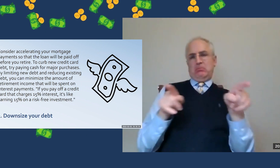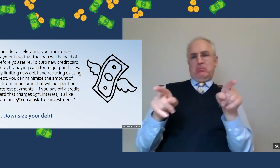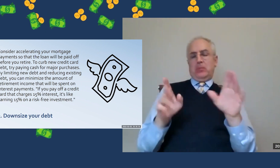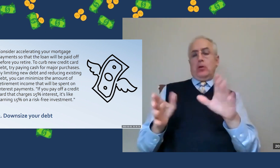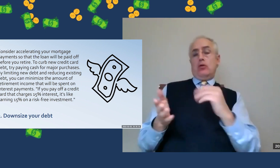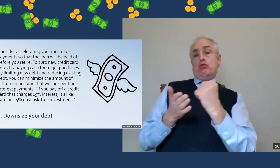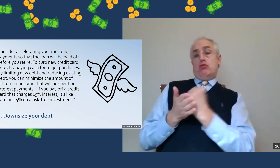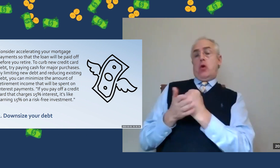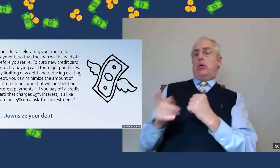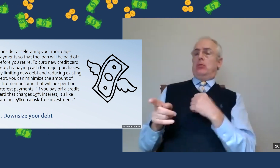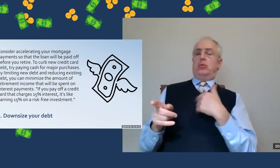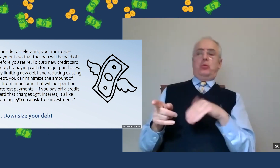quite nice.